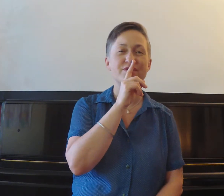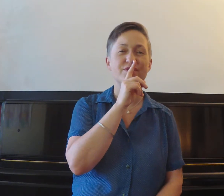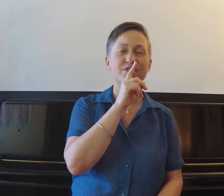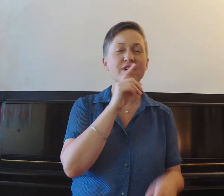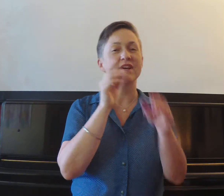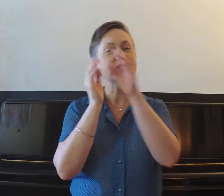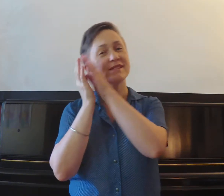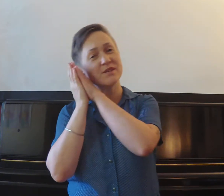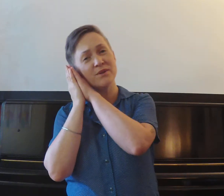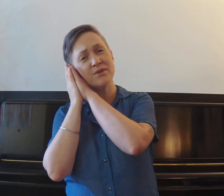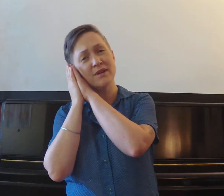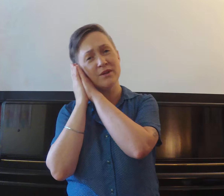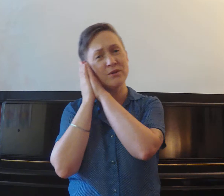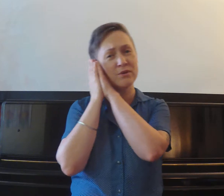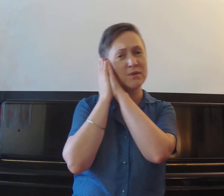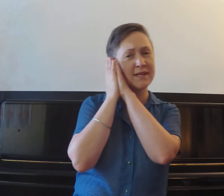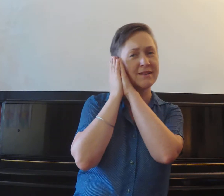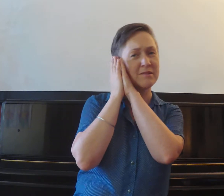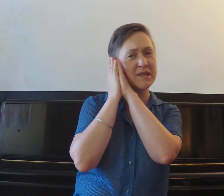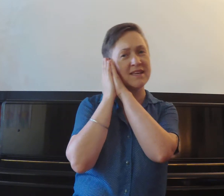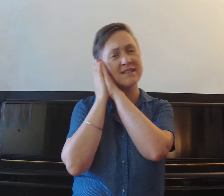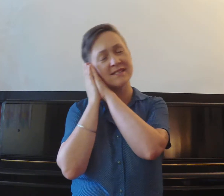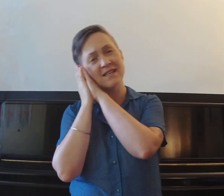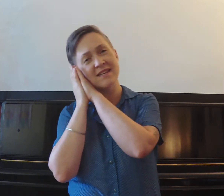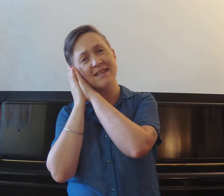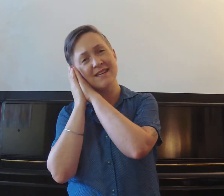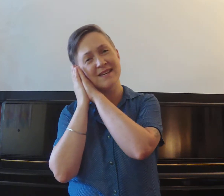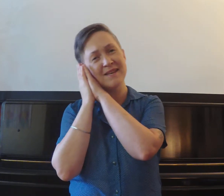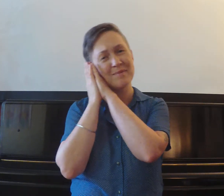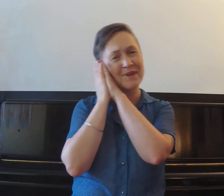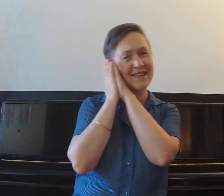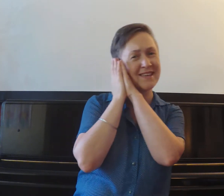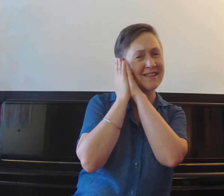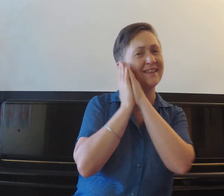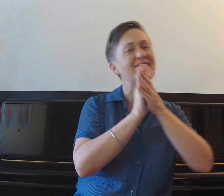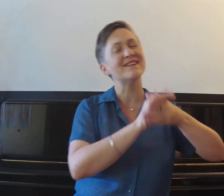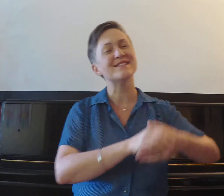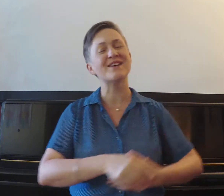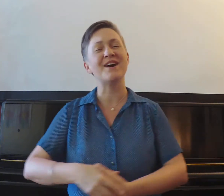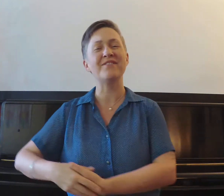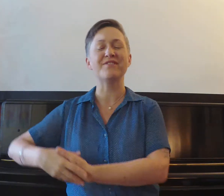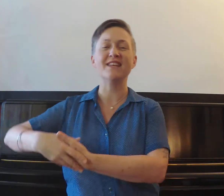Soon you will be sleeping softly